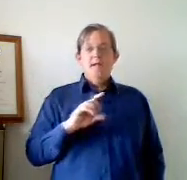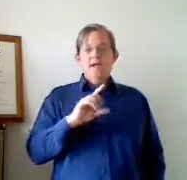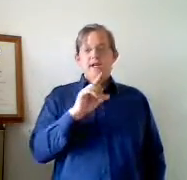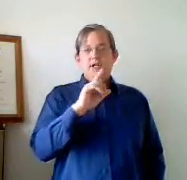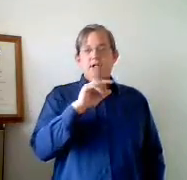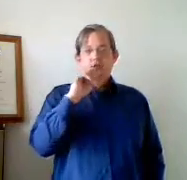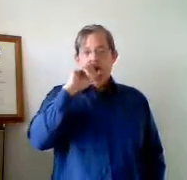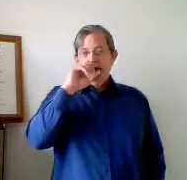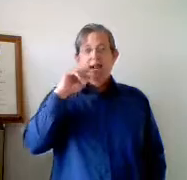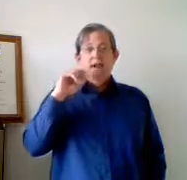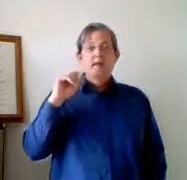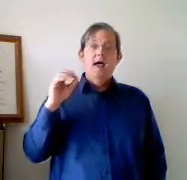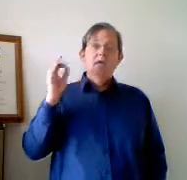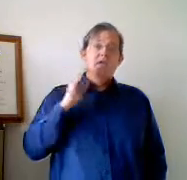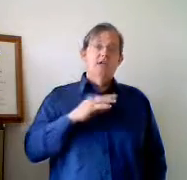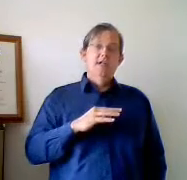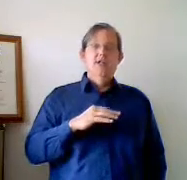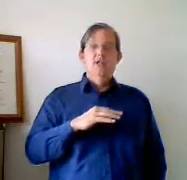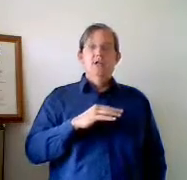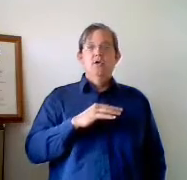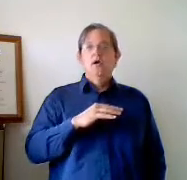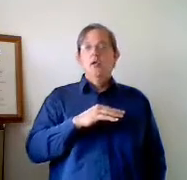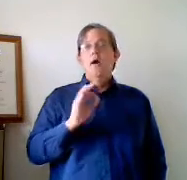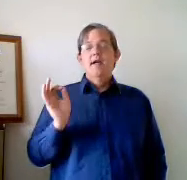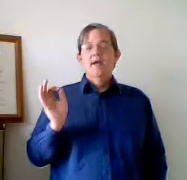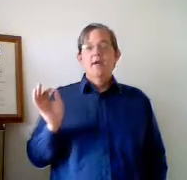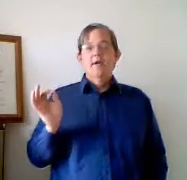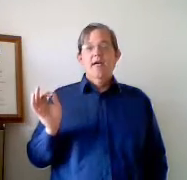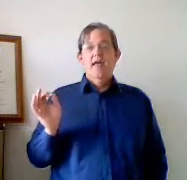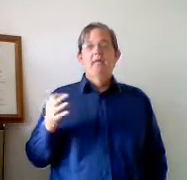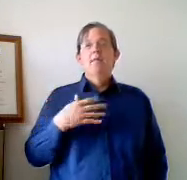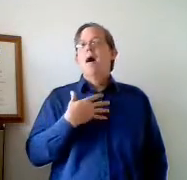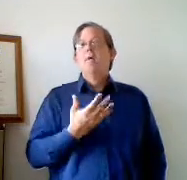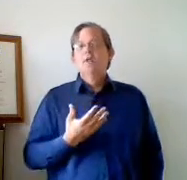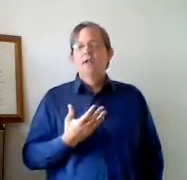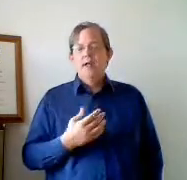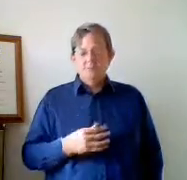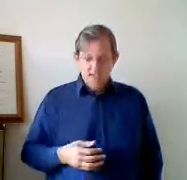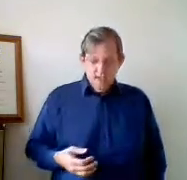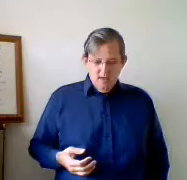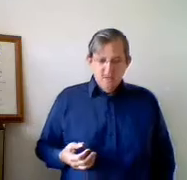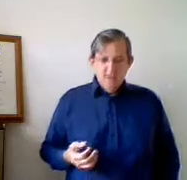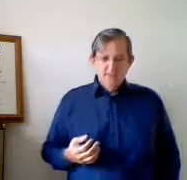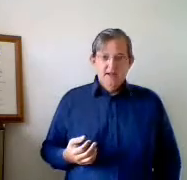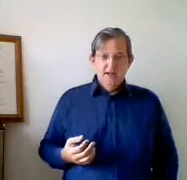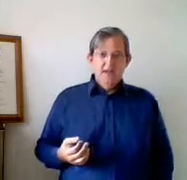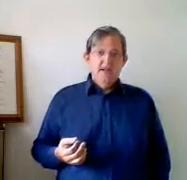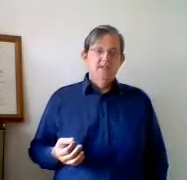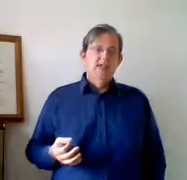companies actually include a name and I would suggest that you avoid ever doing that. A personal name. The reason being is